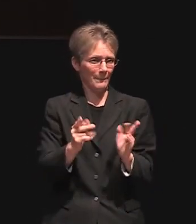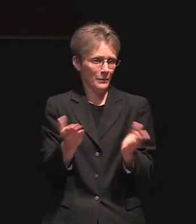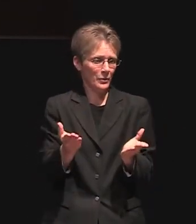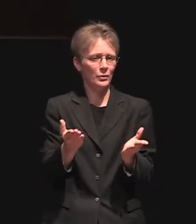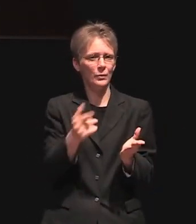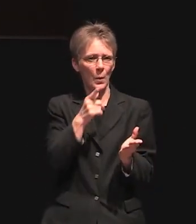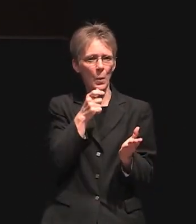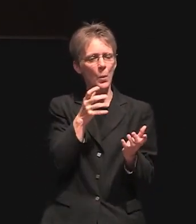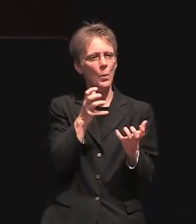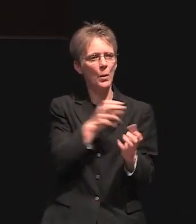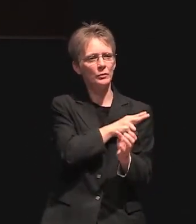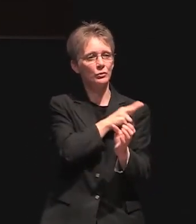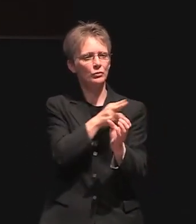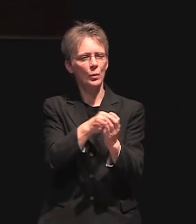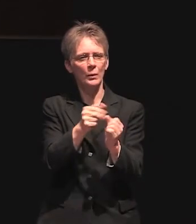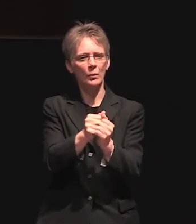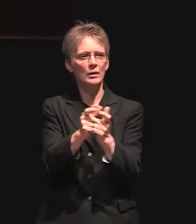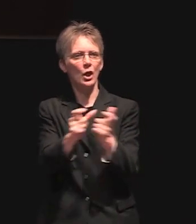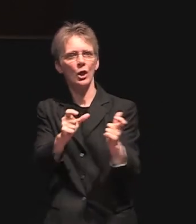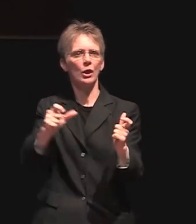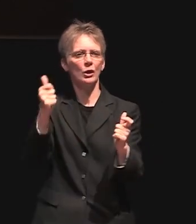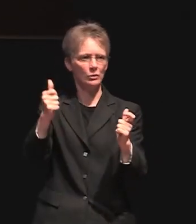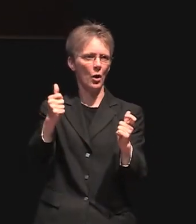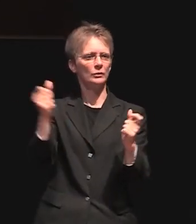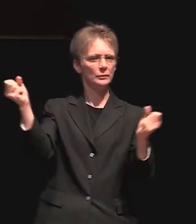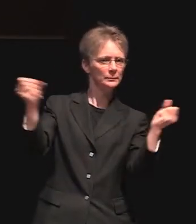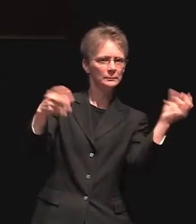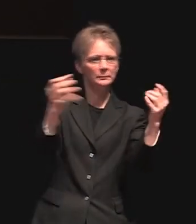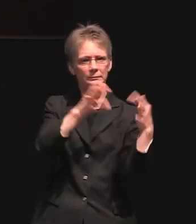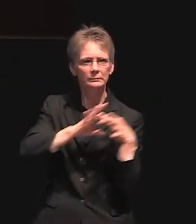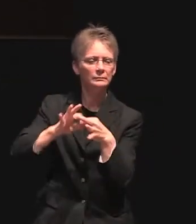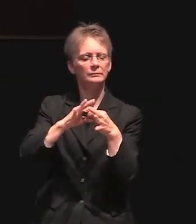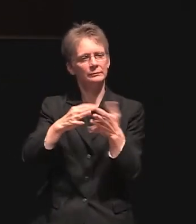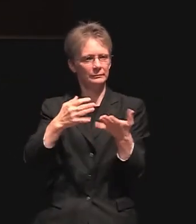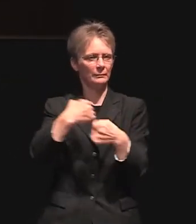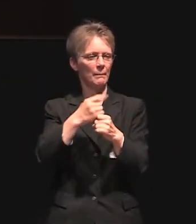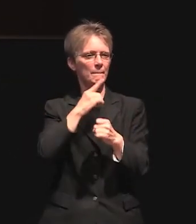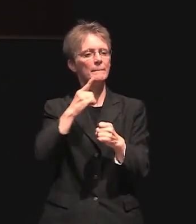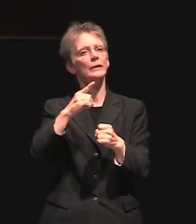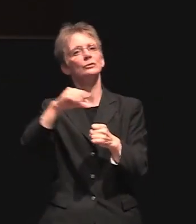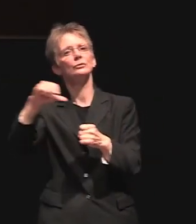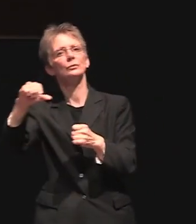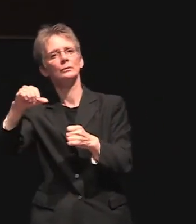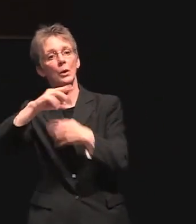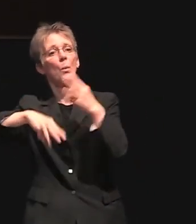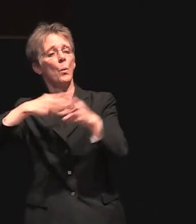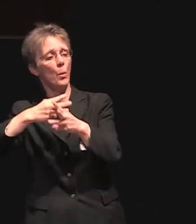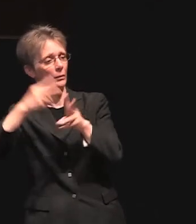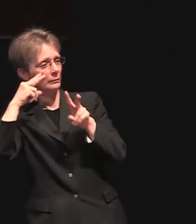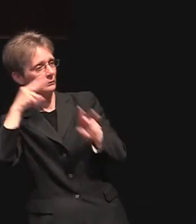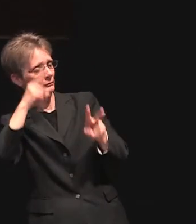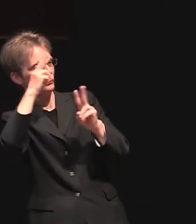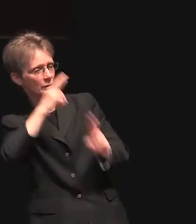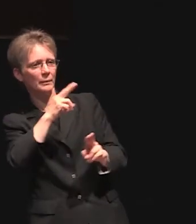sure that the american civilization is respected across the world i congratulate each of you for your